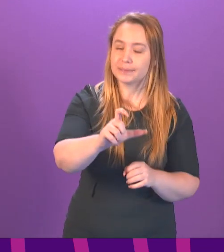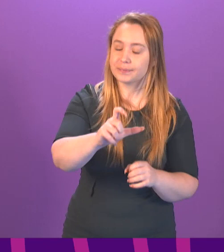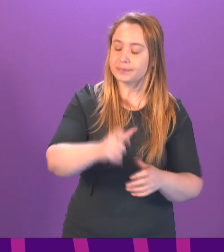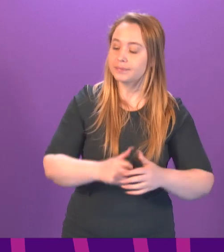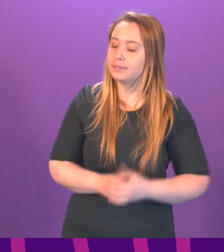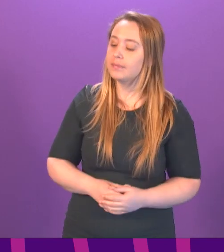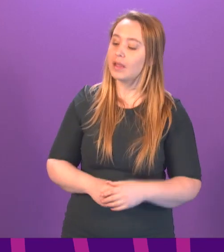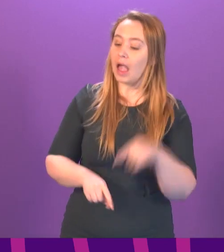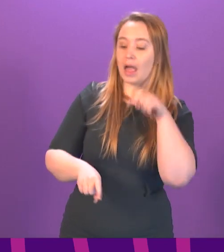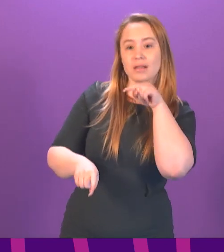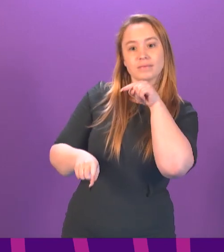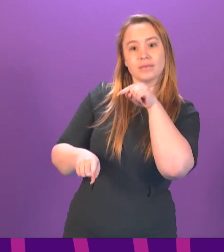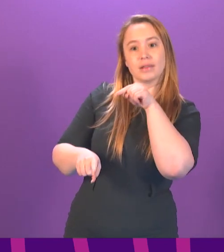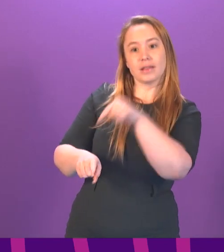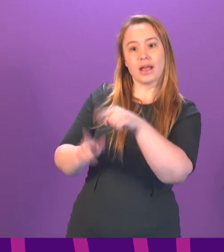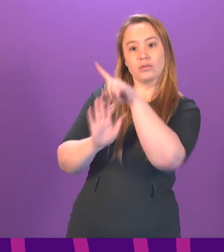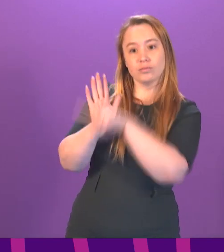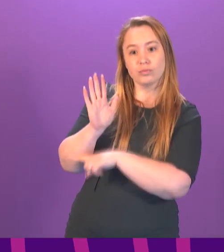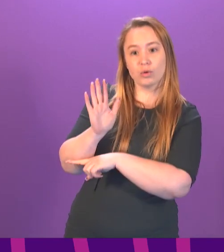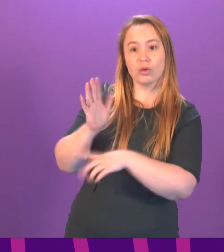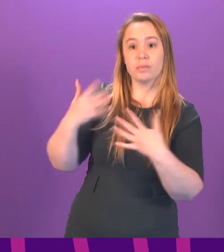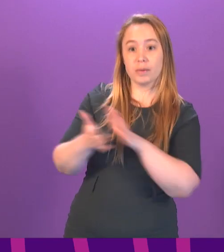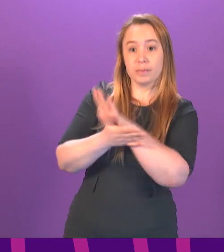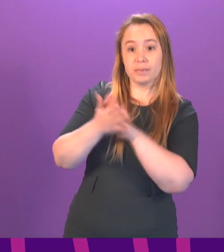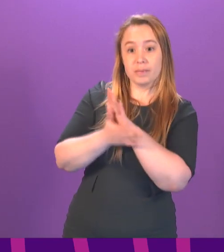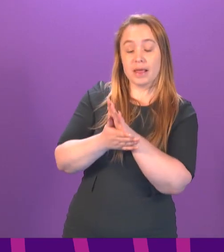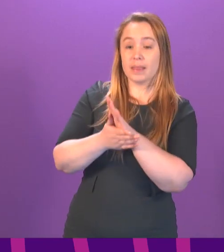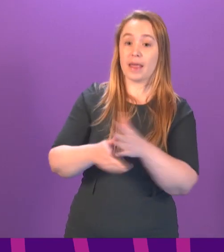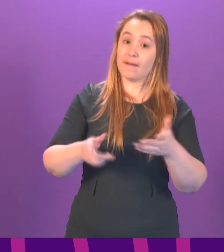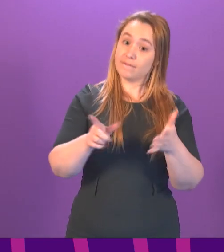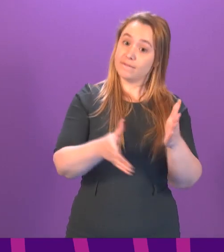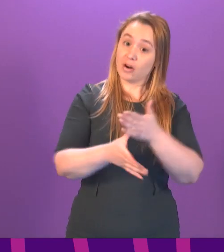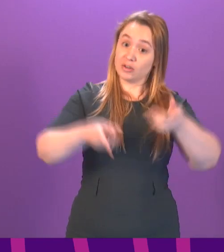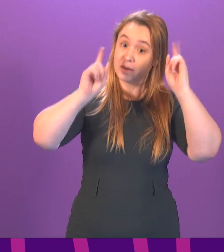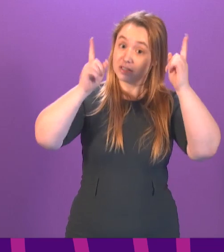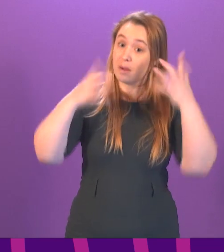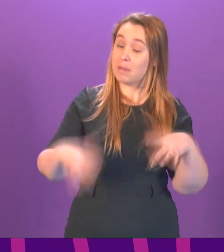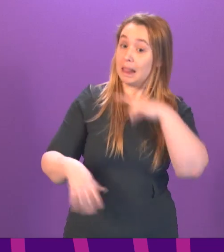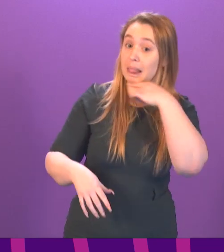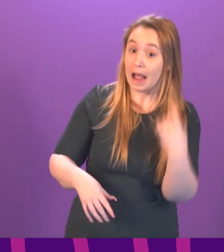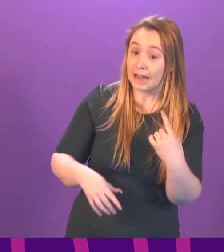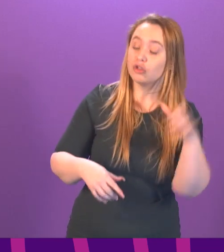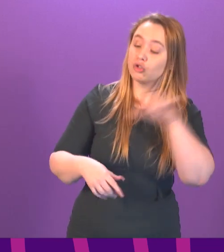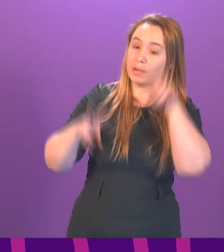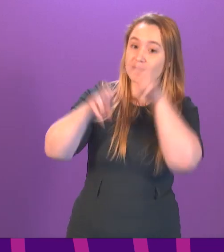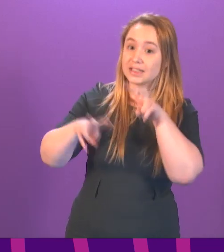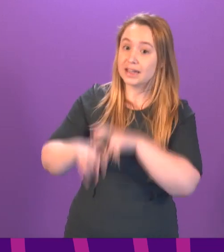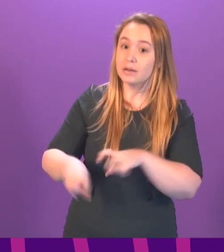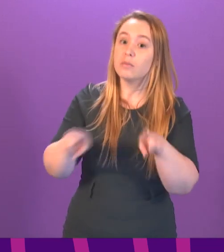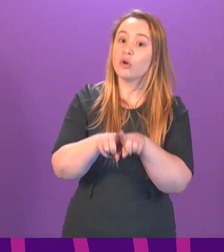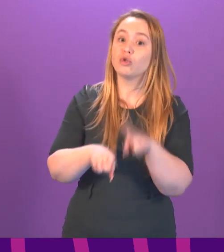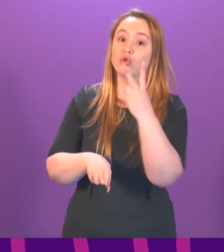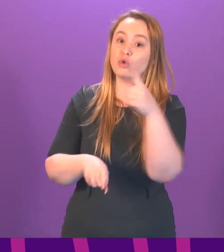isn't just over a question of whether parliament has been misled that the first minister should be investigated. Section 2.30